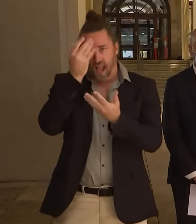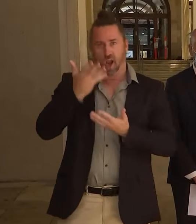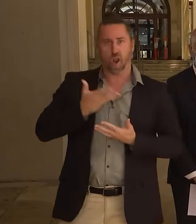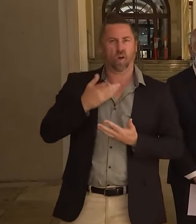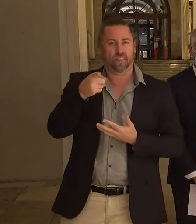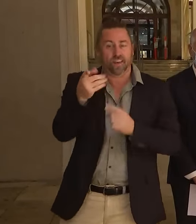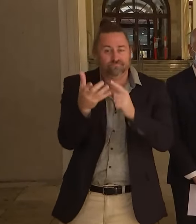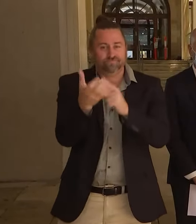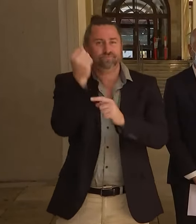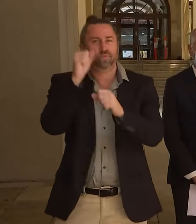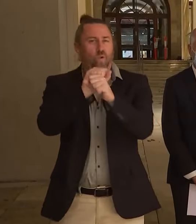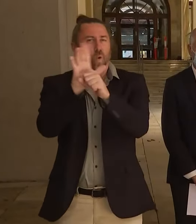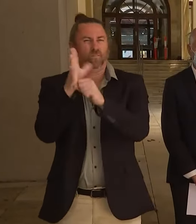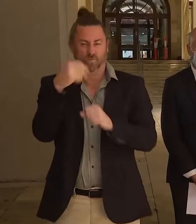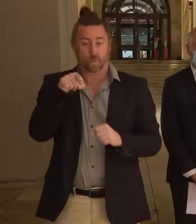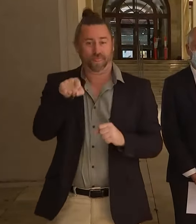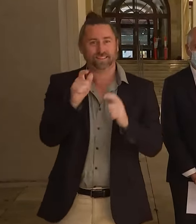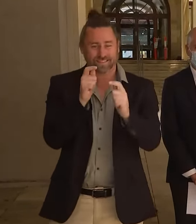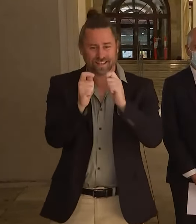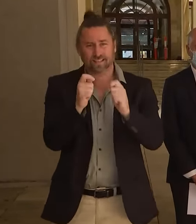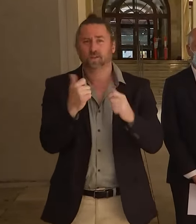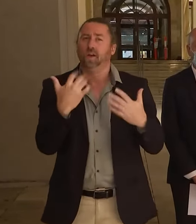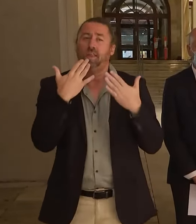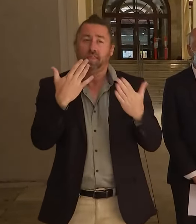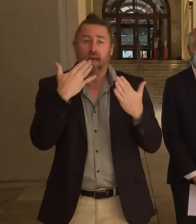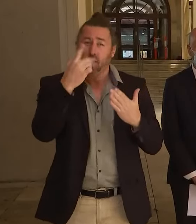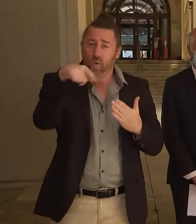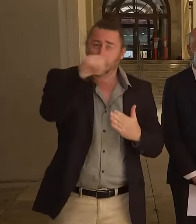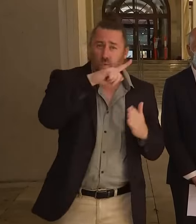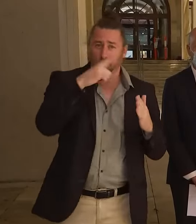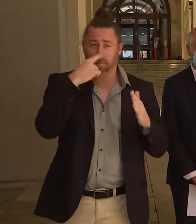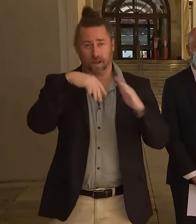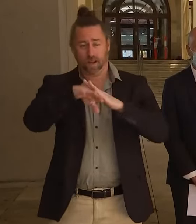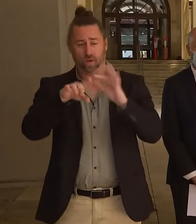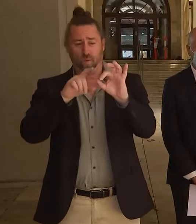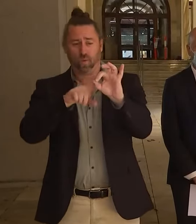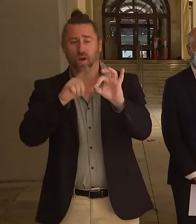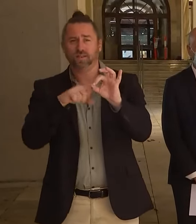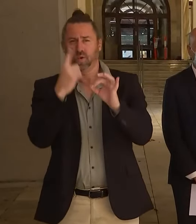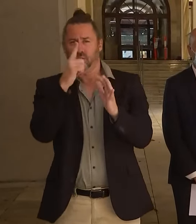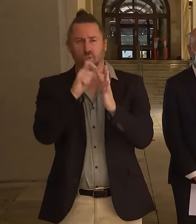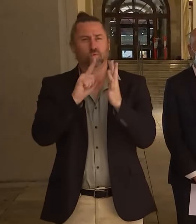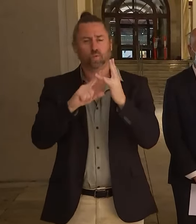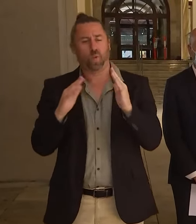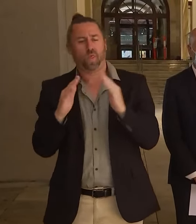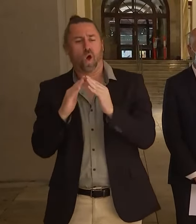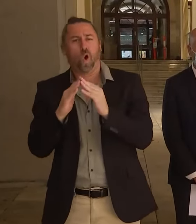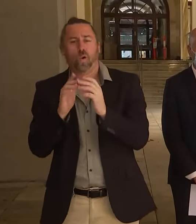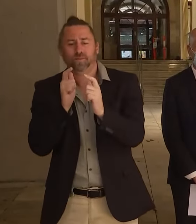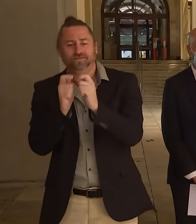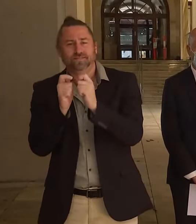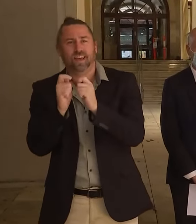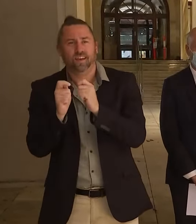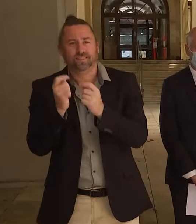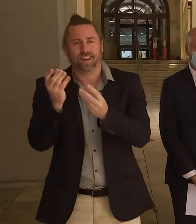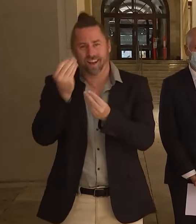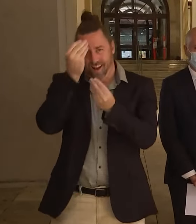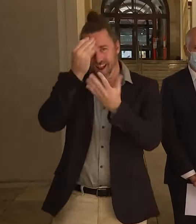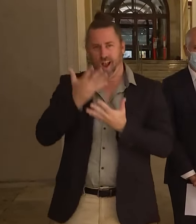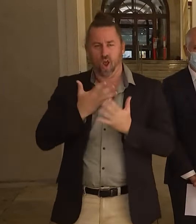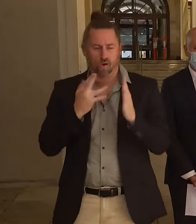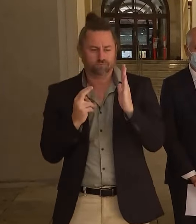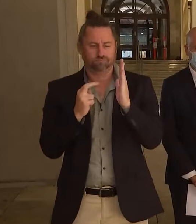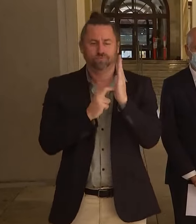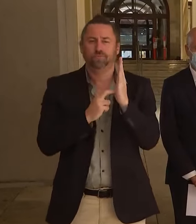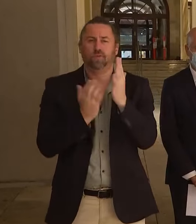to all of those people in Queensland who are getting tested at home and registering their positive results.